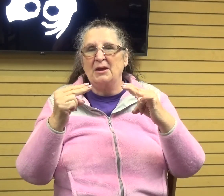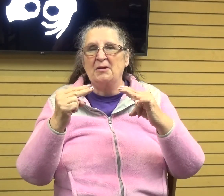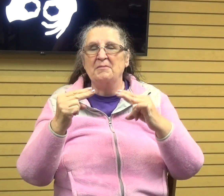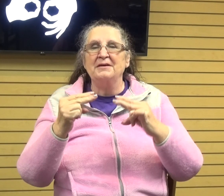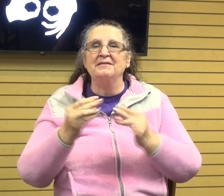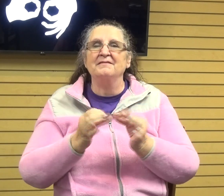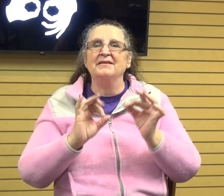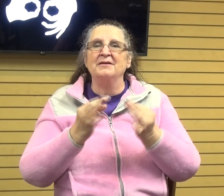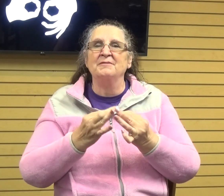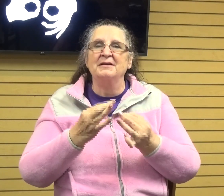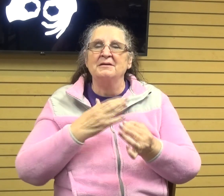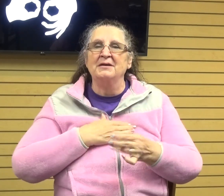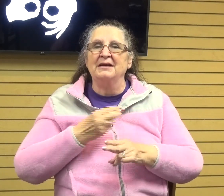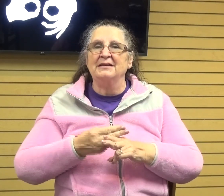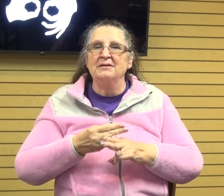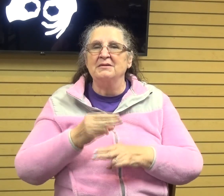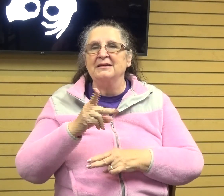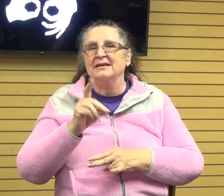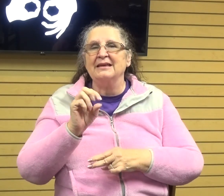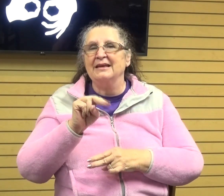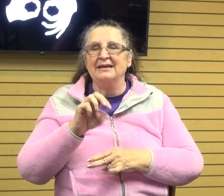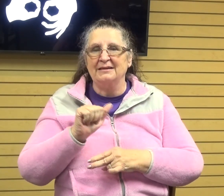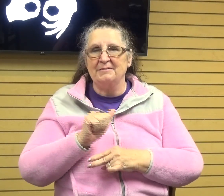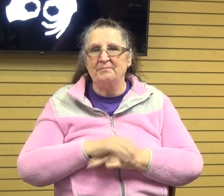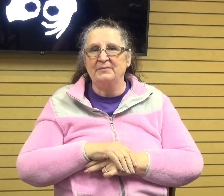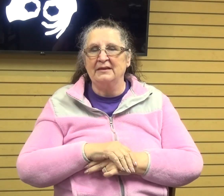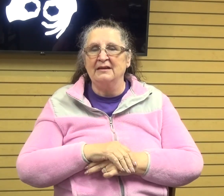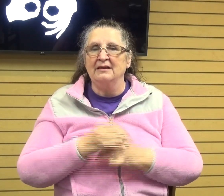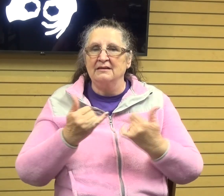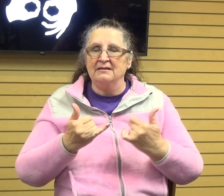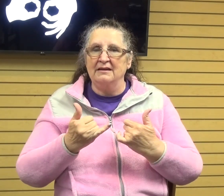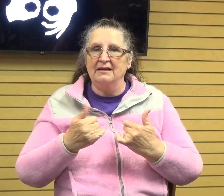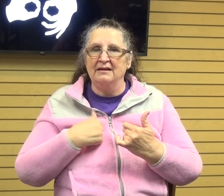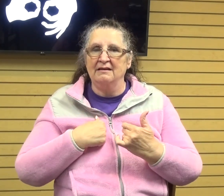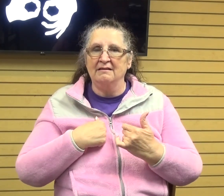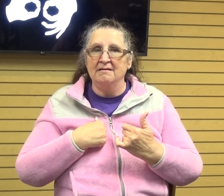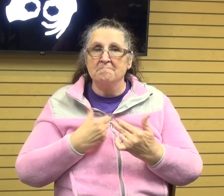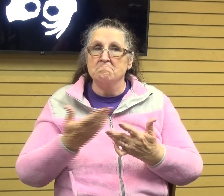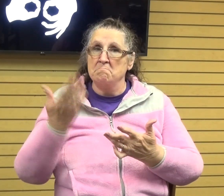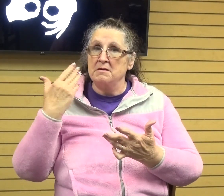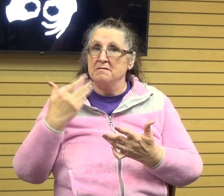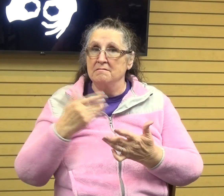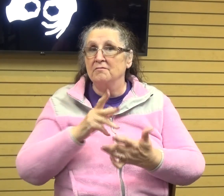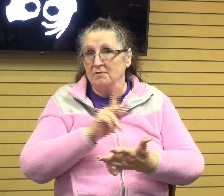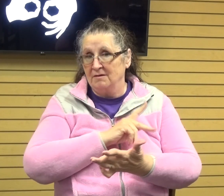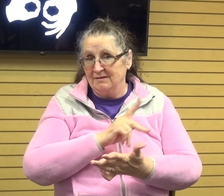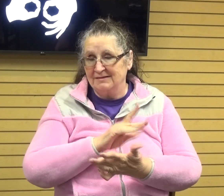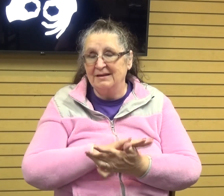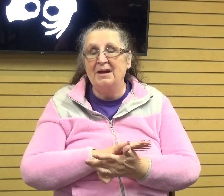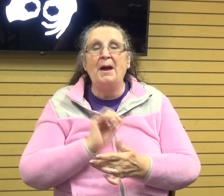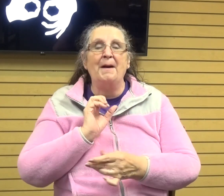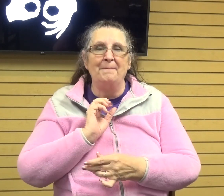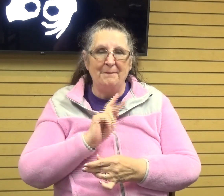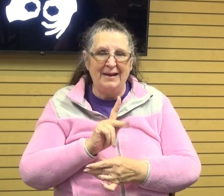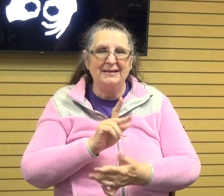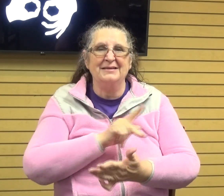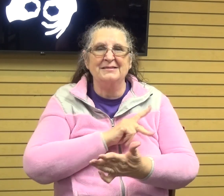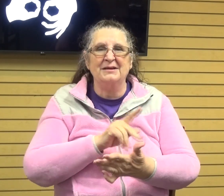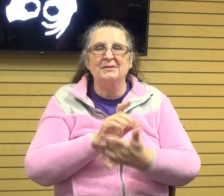today I'm going to be in, actually I've already been in this Psalms, but I'm back to it. Psalms 37